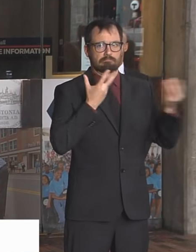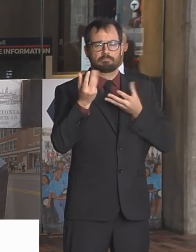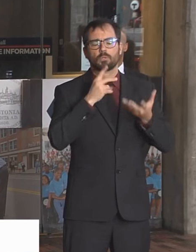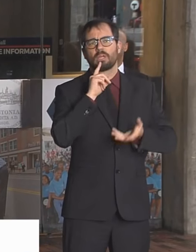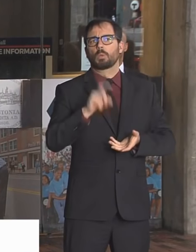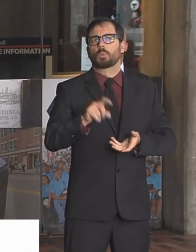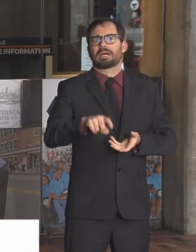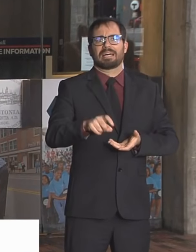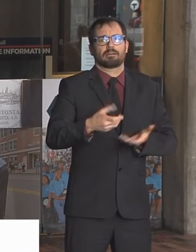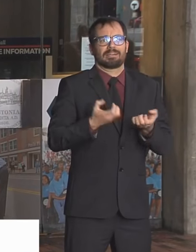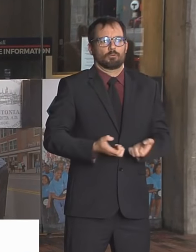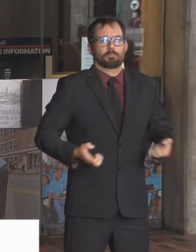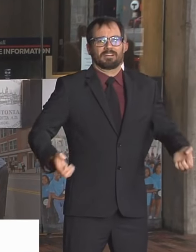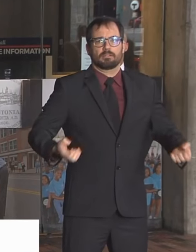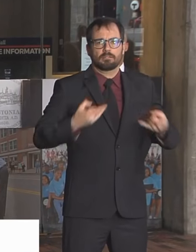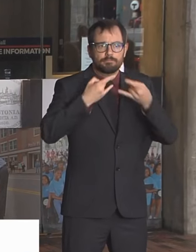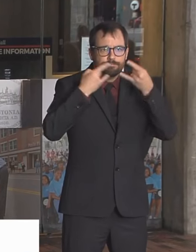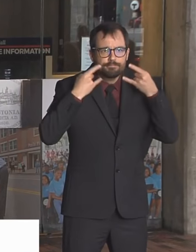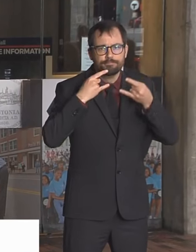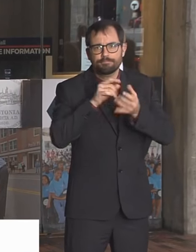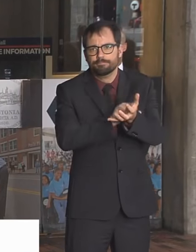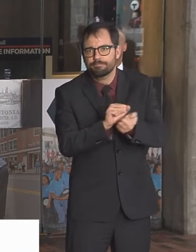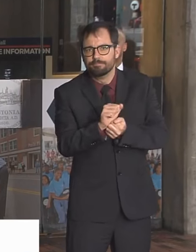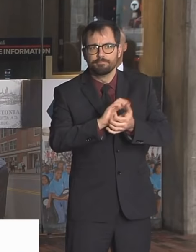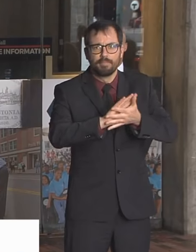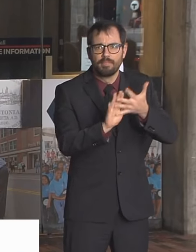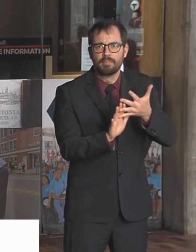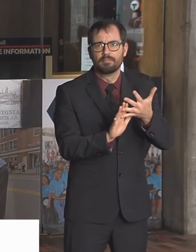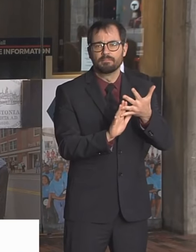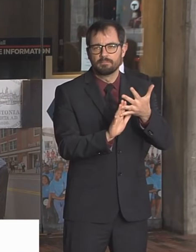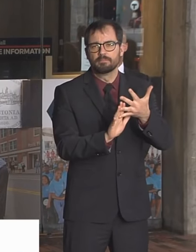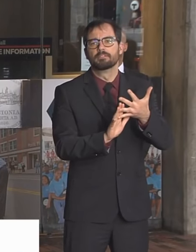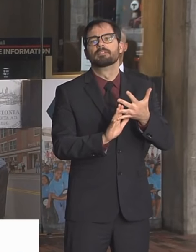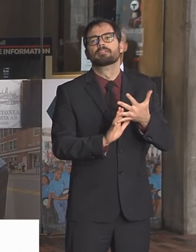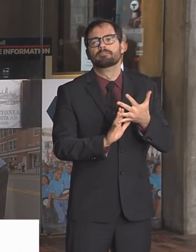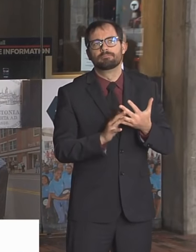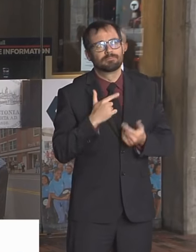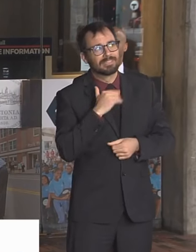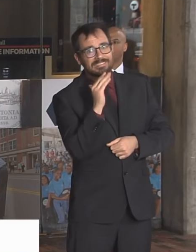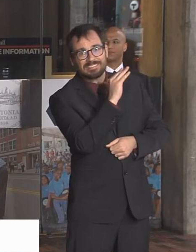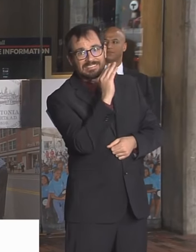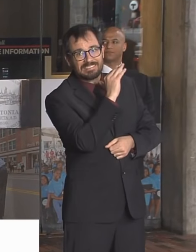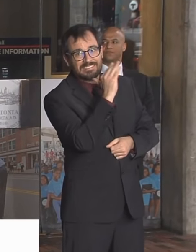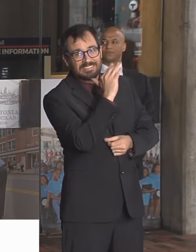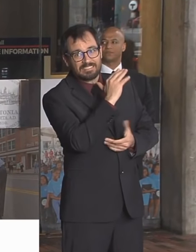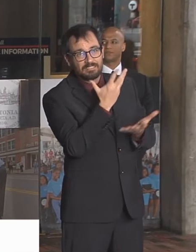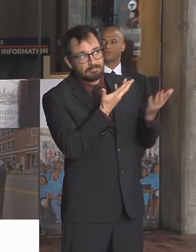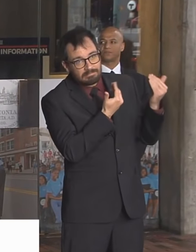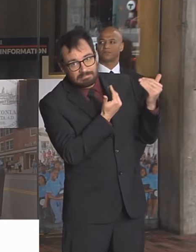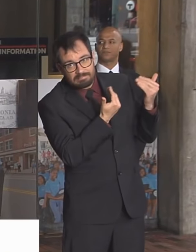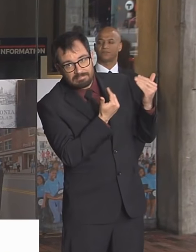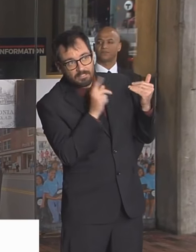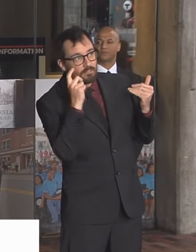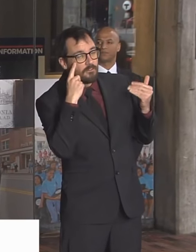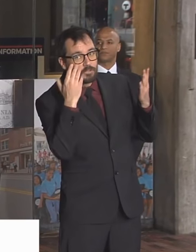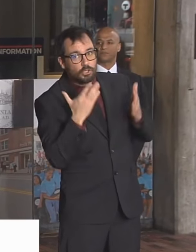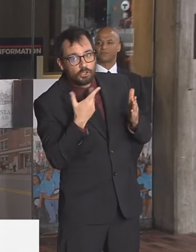with Washington, trying to get supplies down from Washington. He's working with all of his folks throughout the Commonwealth of Massachusetts.